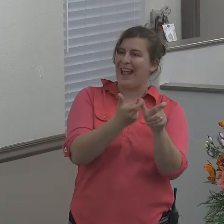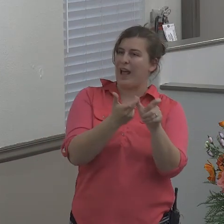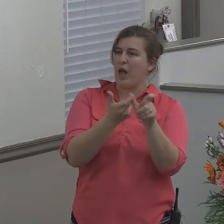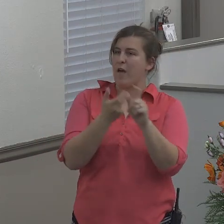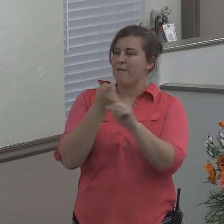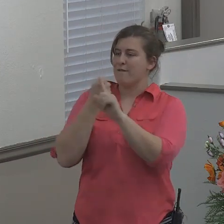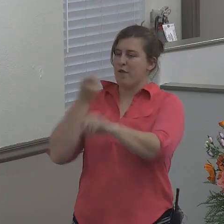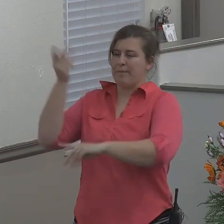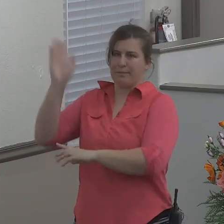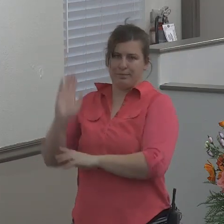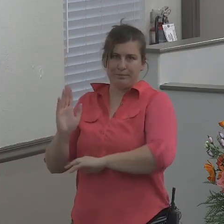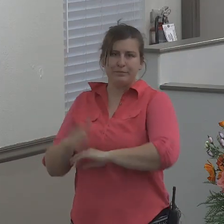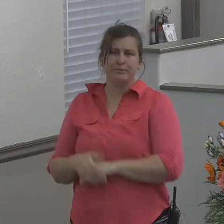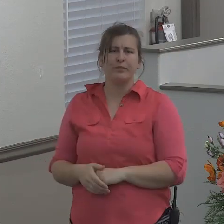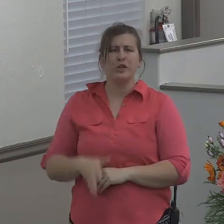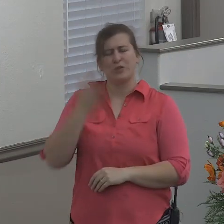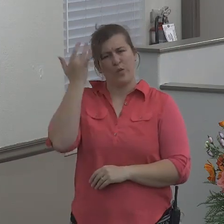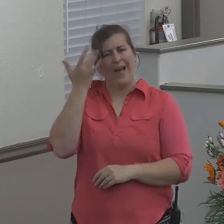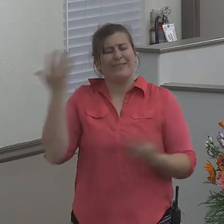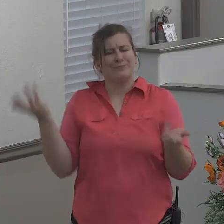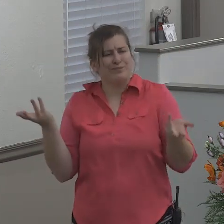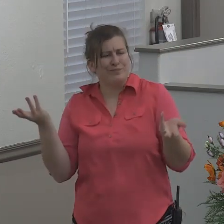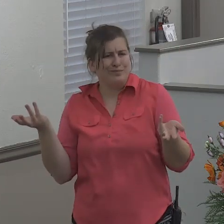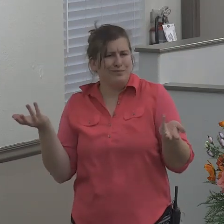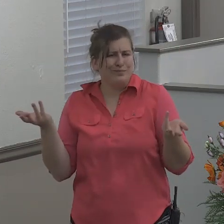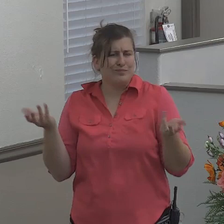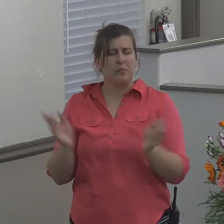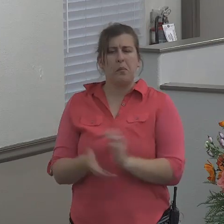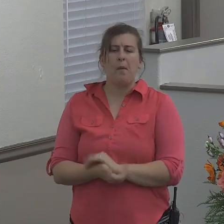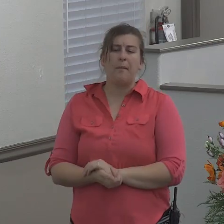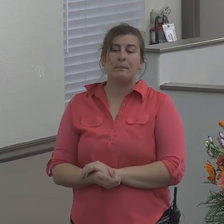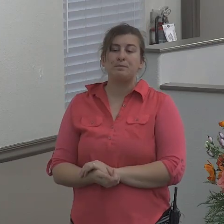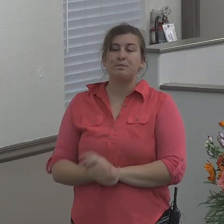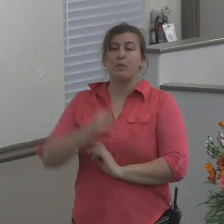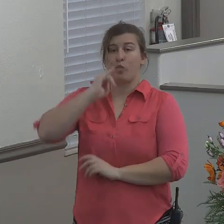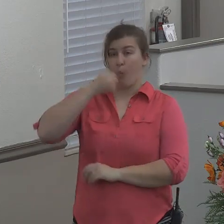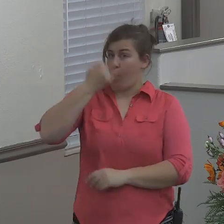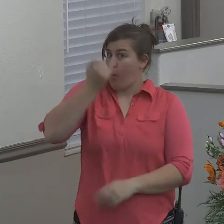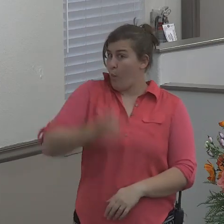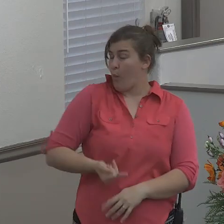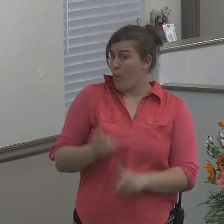So, why do we run from the Lord? Jonah ran away.